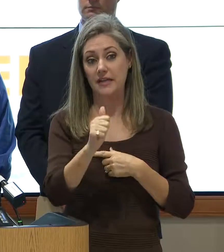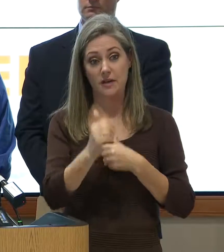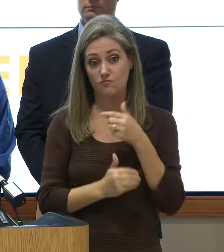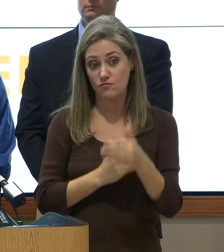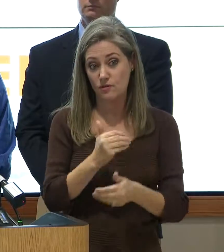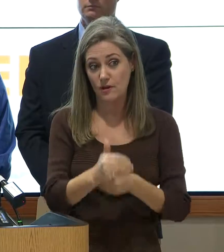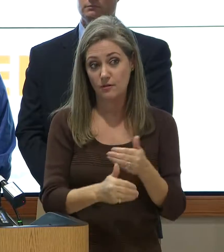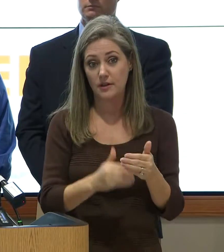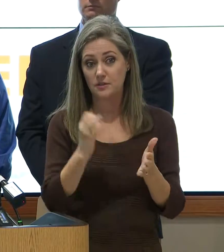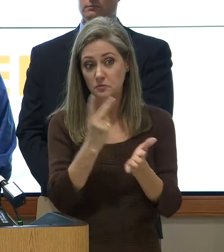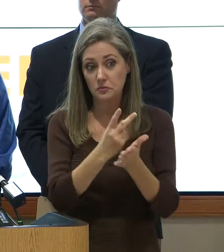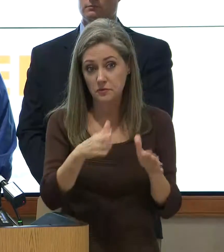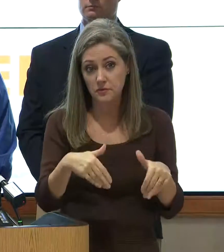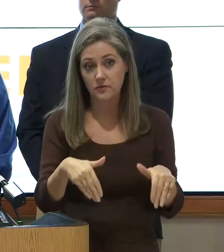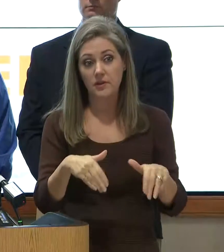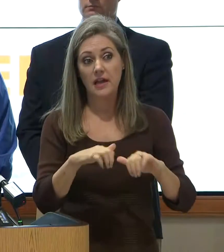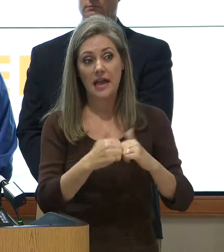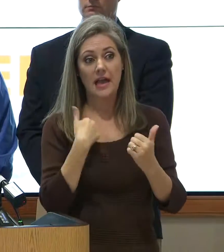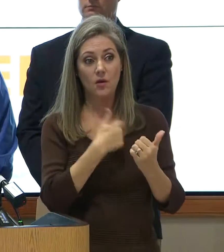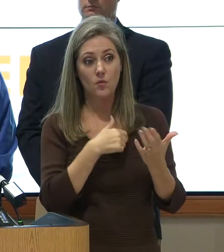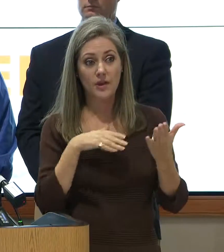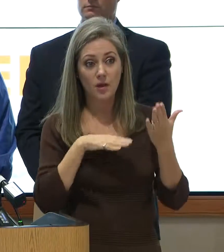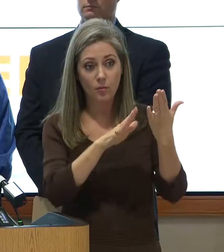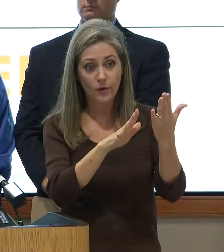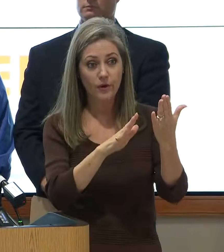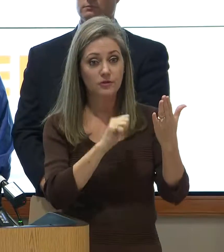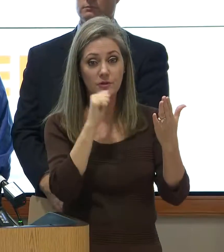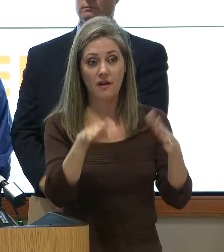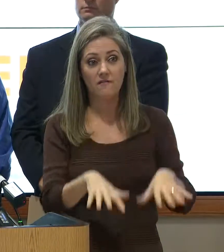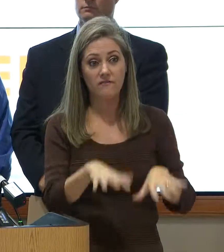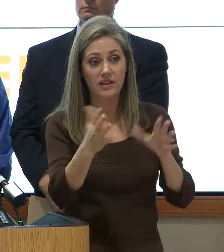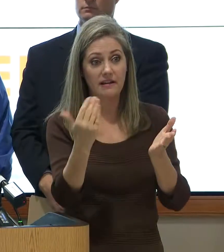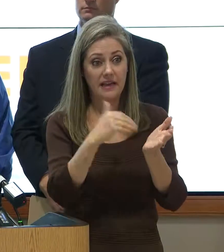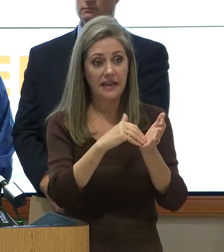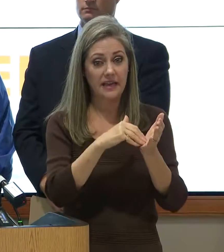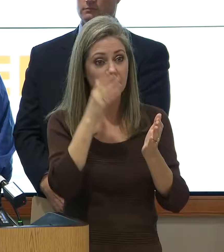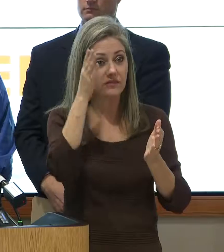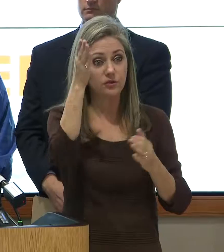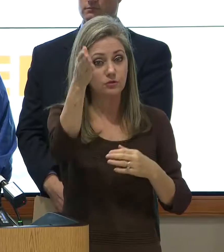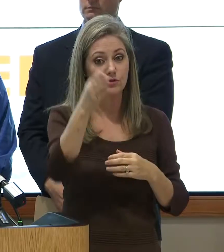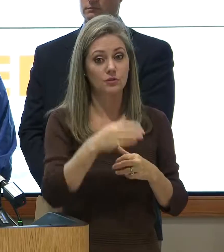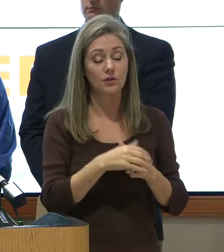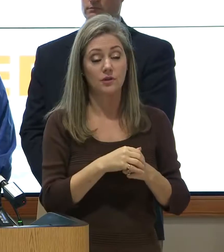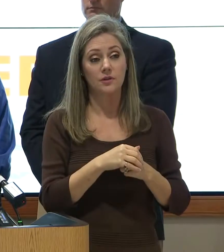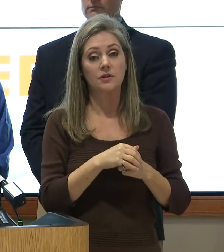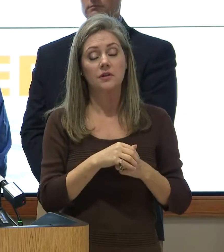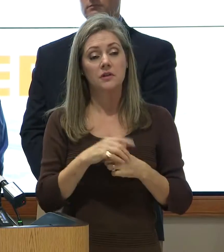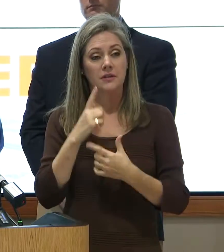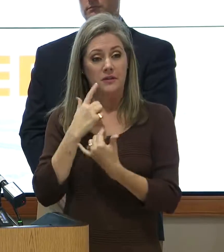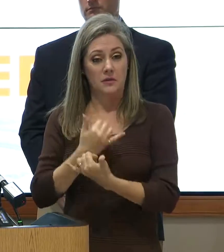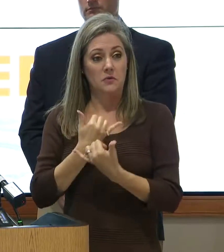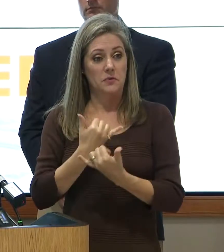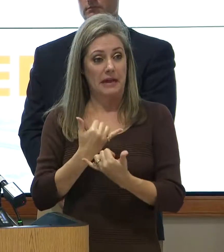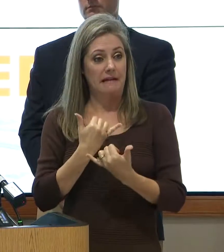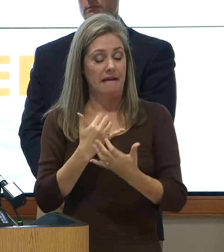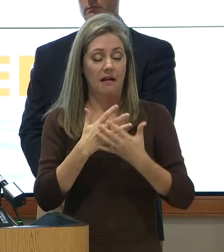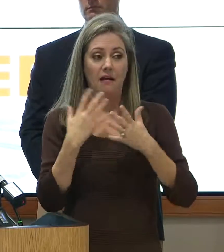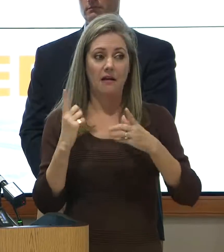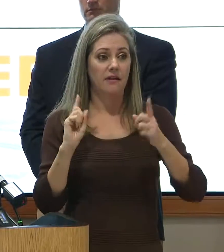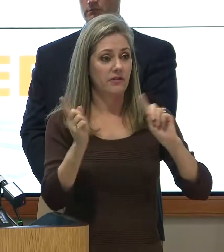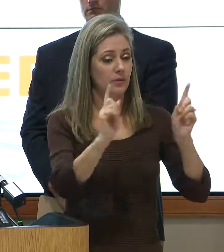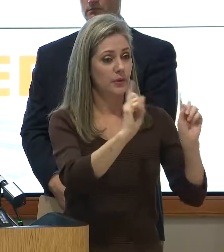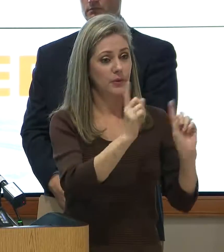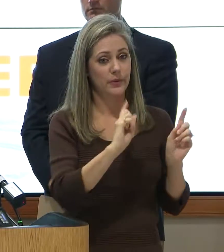approach to how we don't flood like this again in the future? At this point, there's lots of conversation.